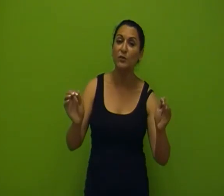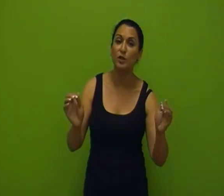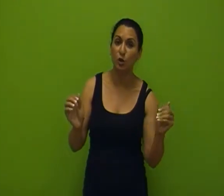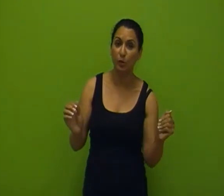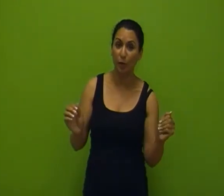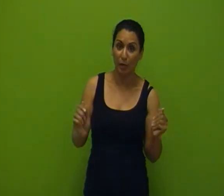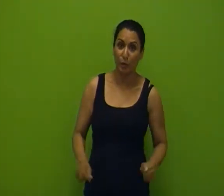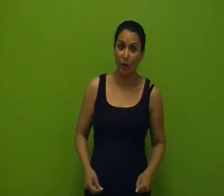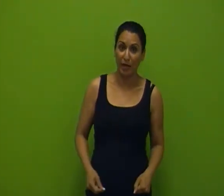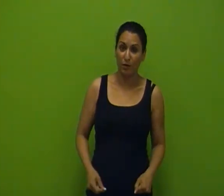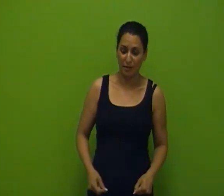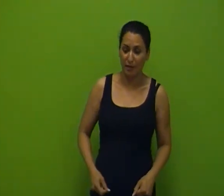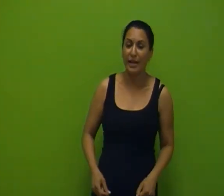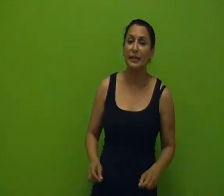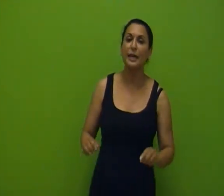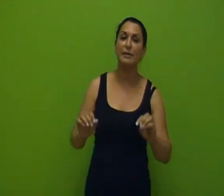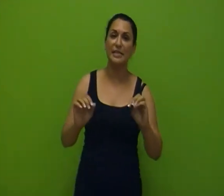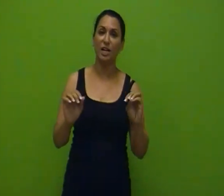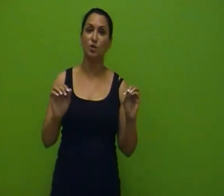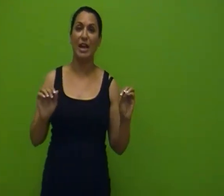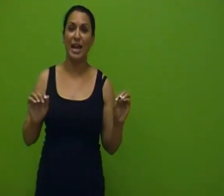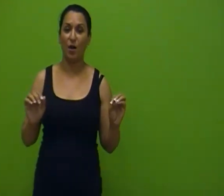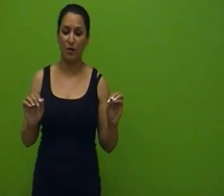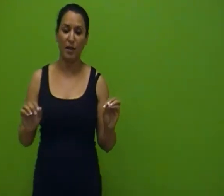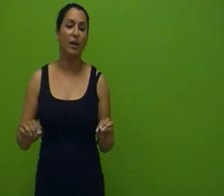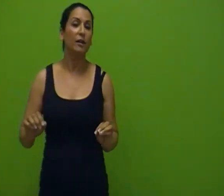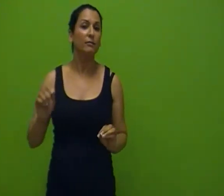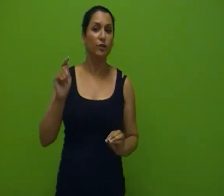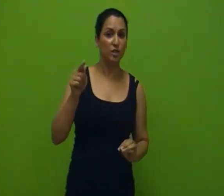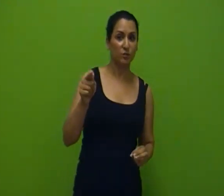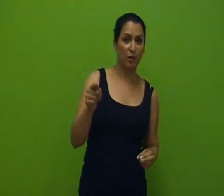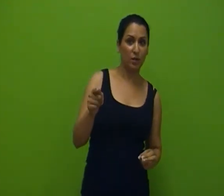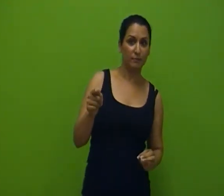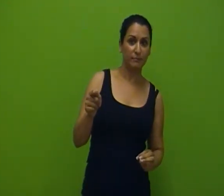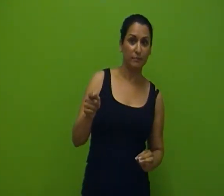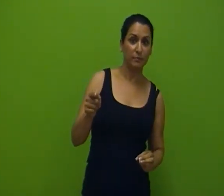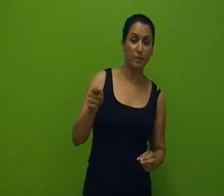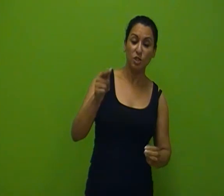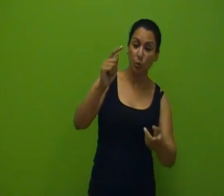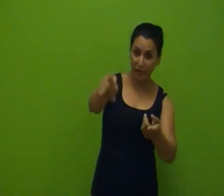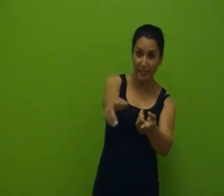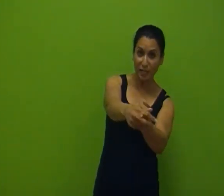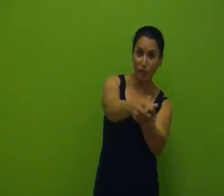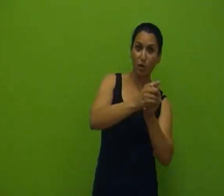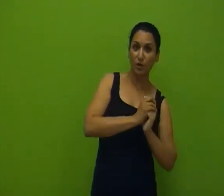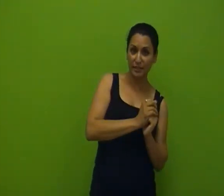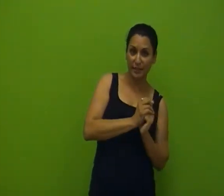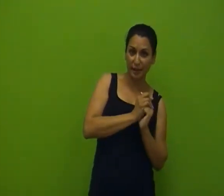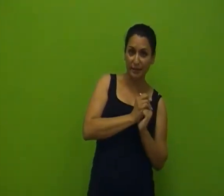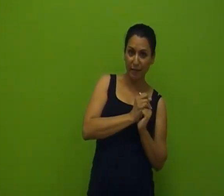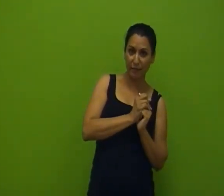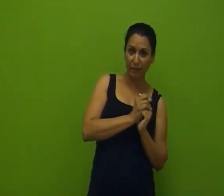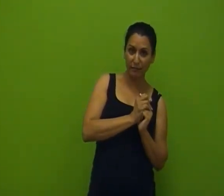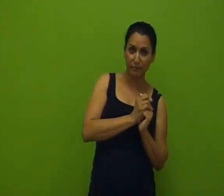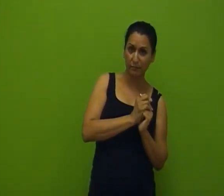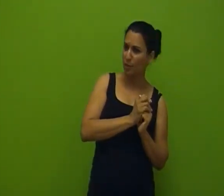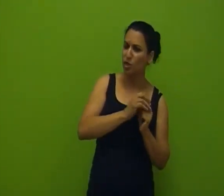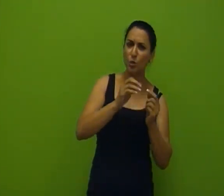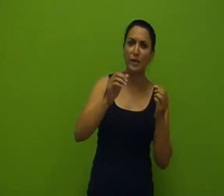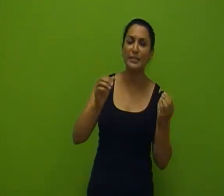will give you a total body workout. Let me tell you how. First of all though, do you want to take your yoga to the next level? Do you